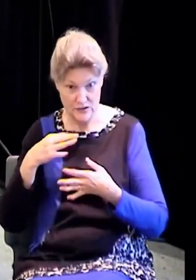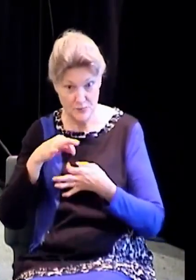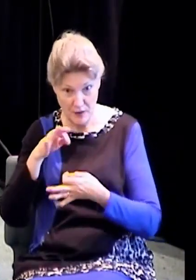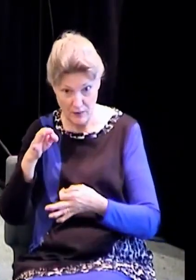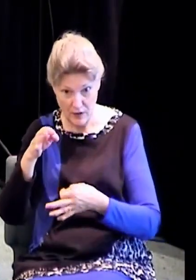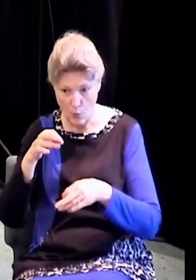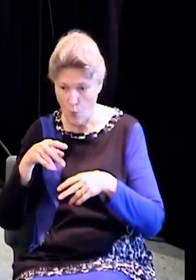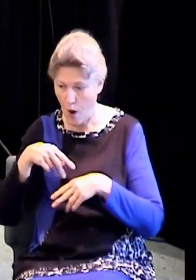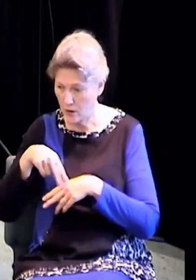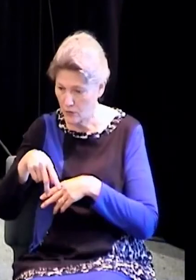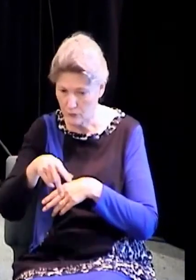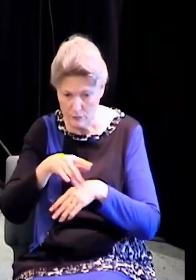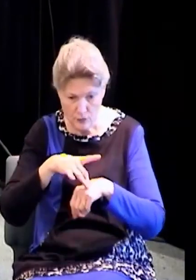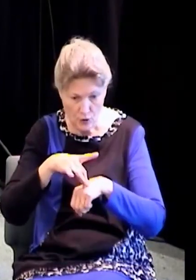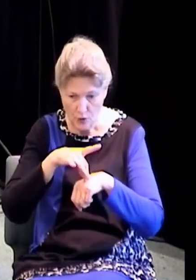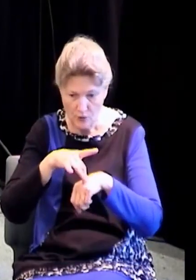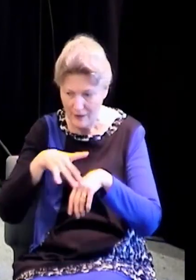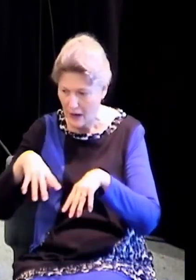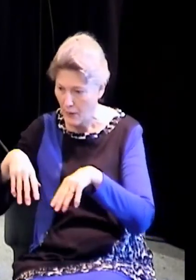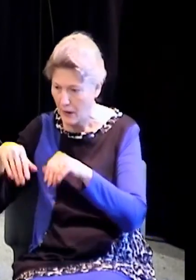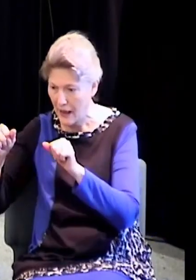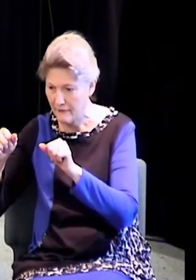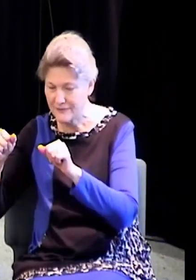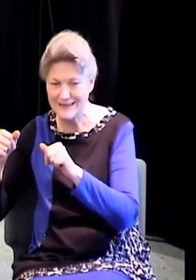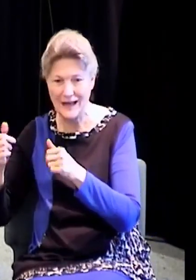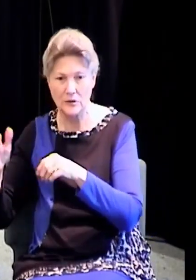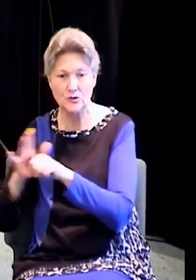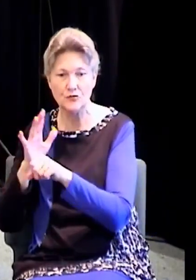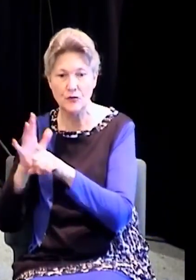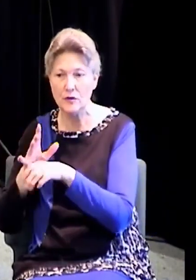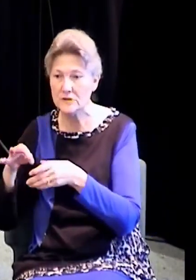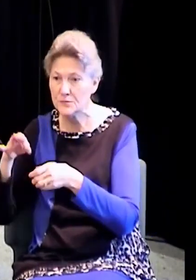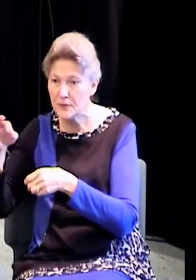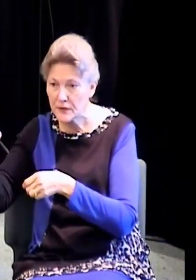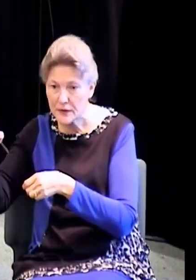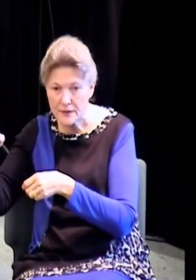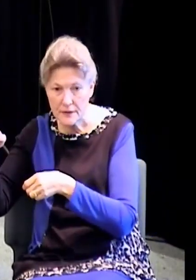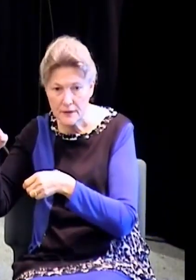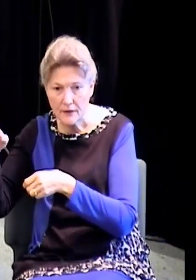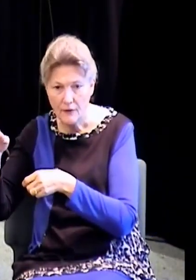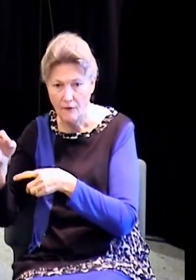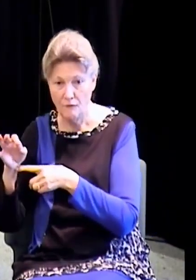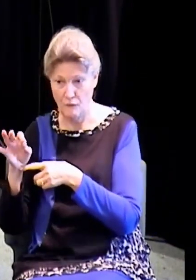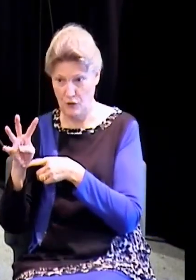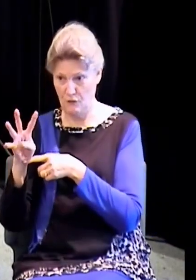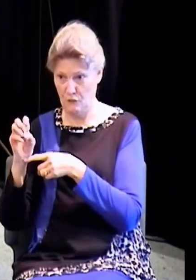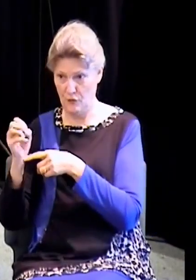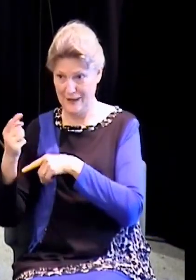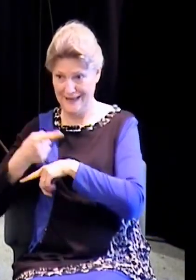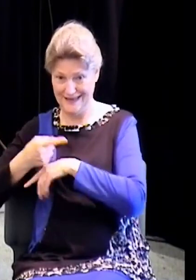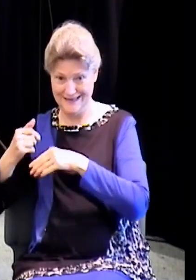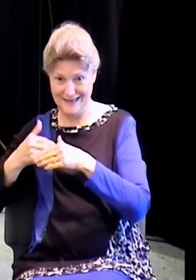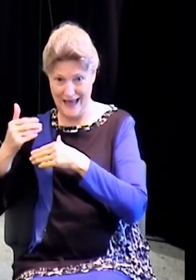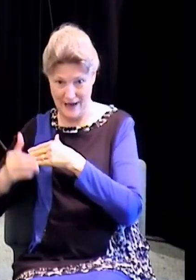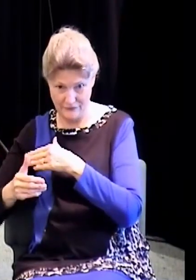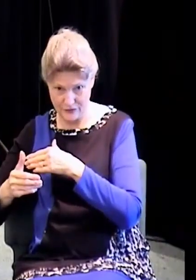left. Now He's completely Spirit. He comes and lives inside of us. We kind of are following that same pattern. And in 1